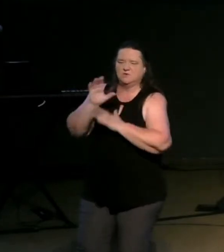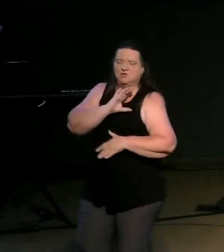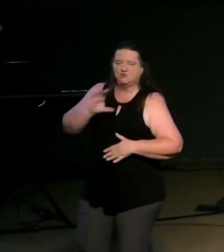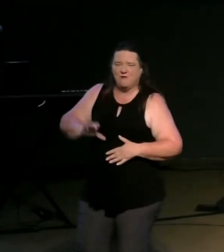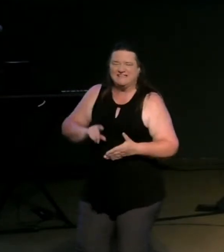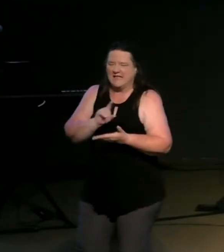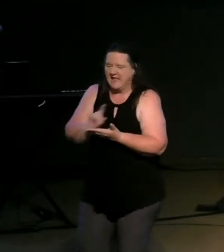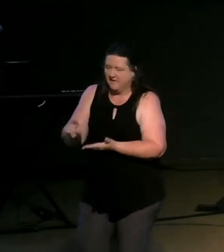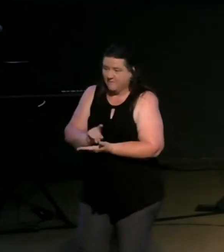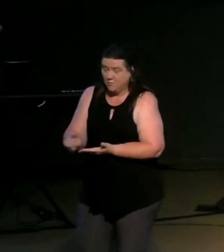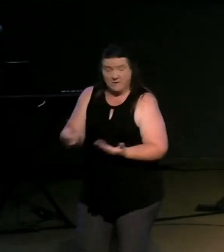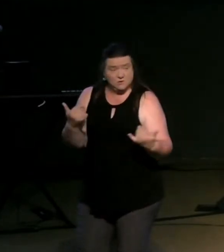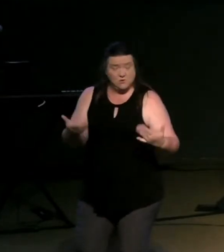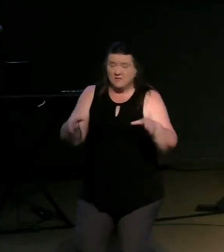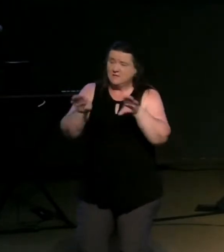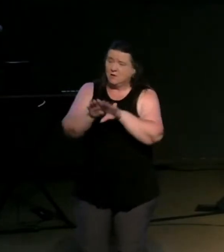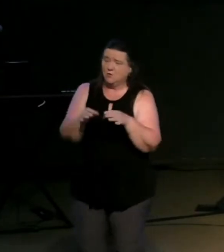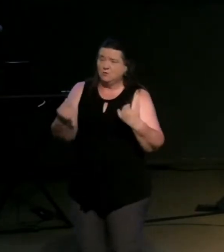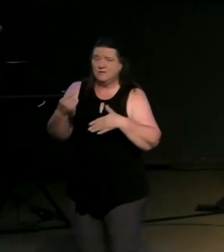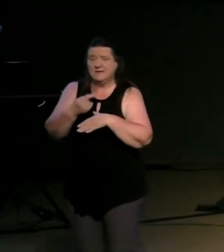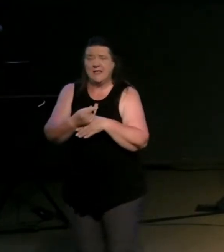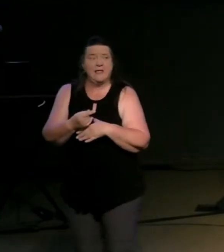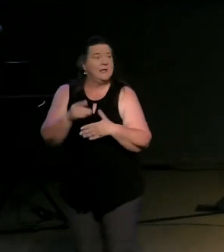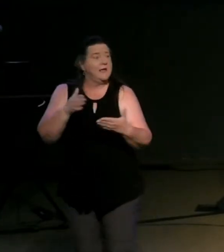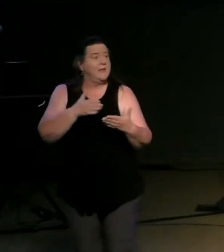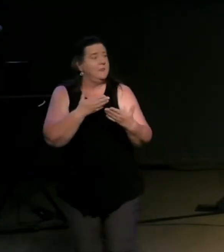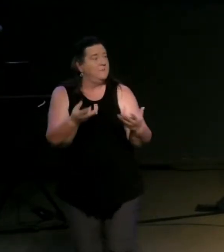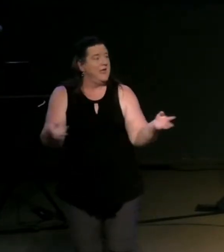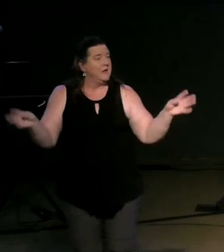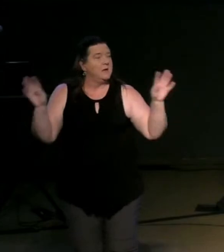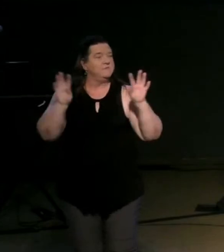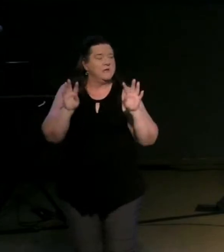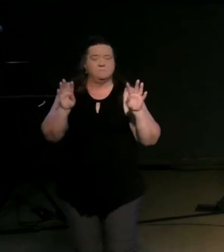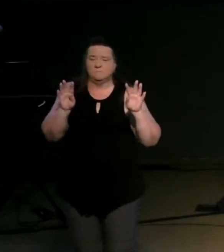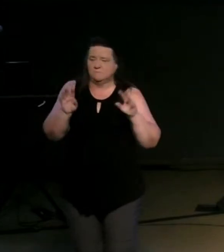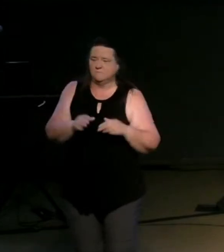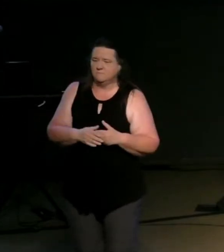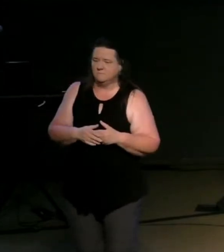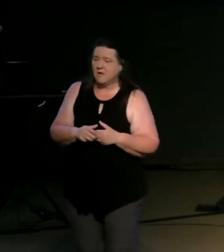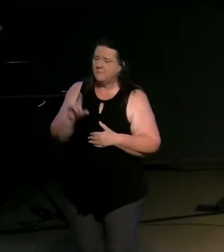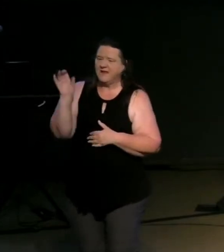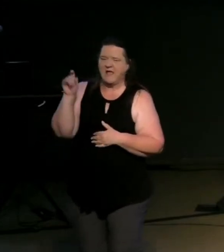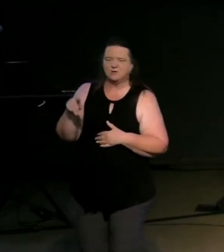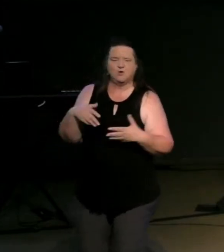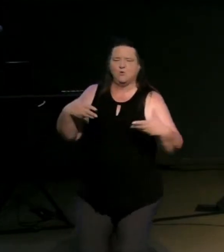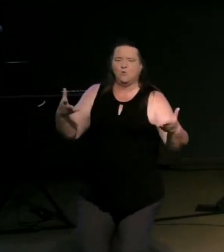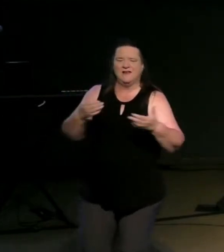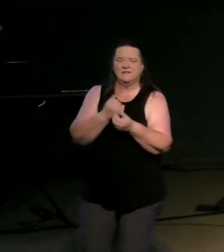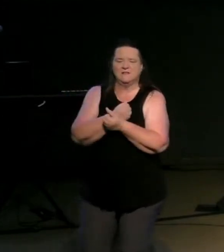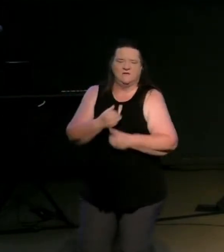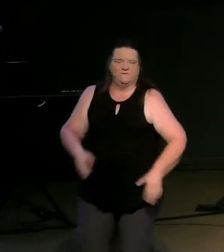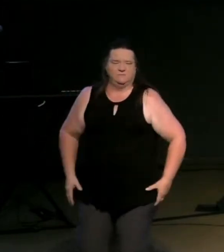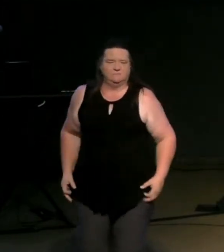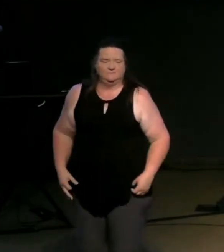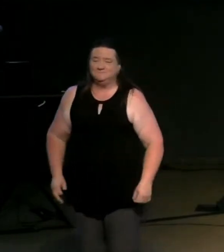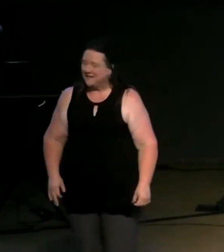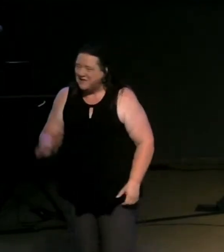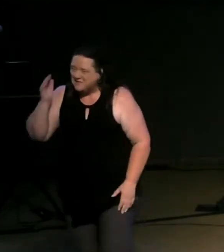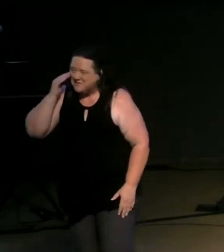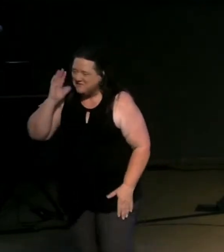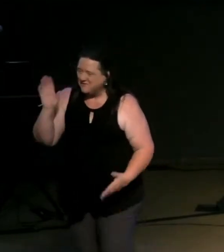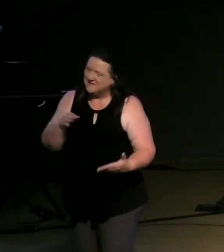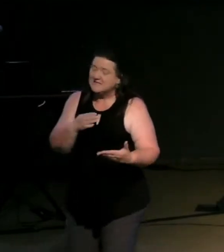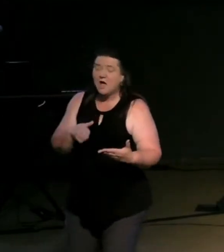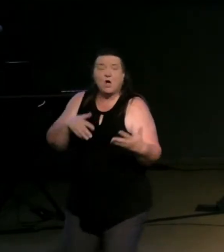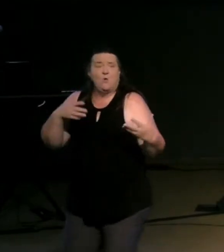so as i conclude this morning and the band comes up what is love i mean every time i hear that song i think of that song